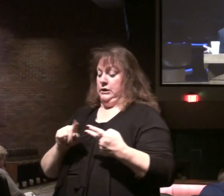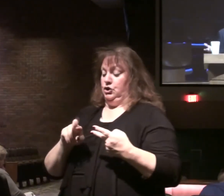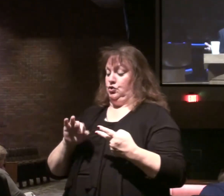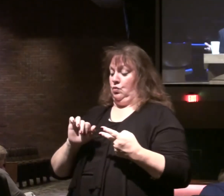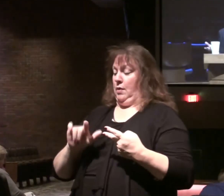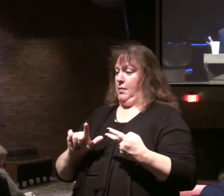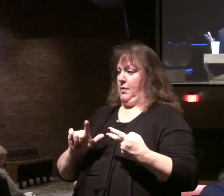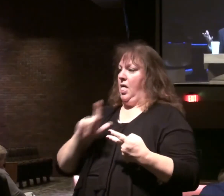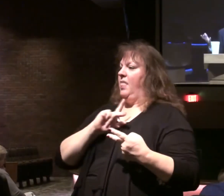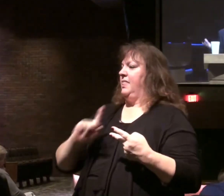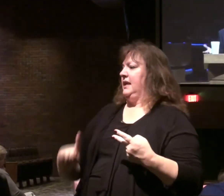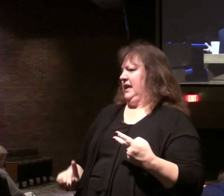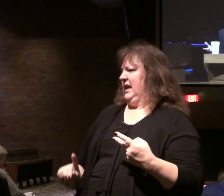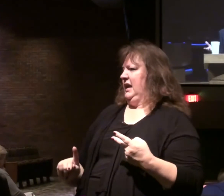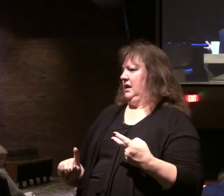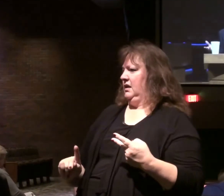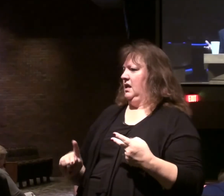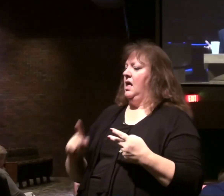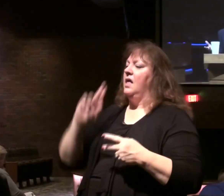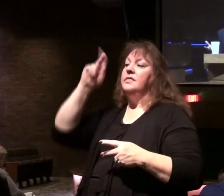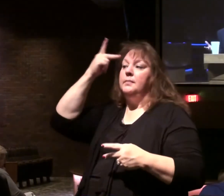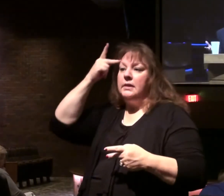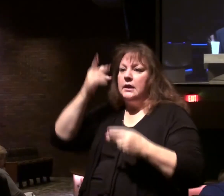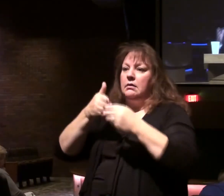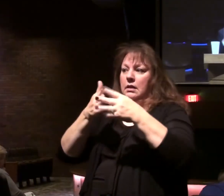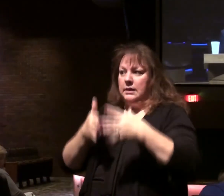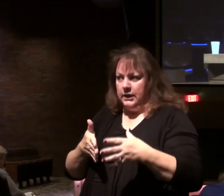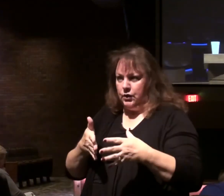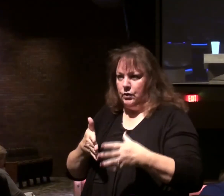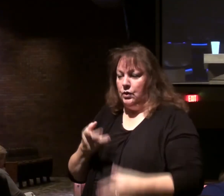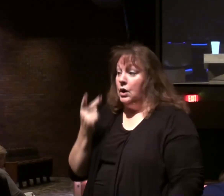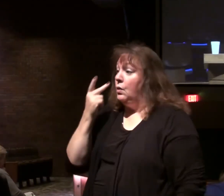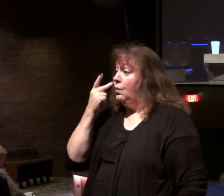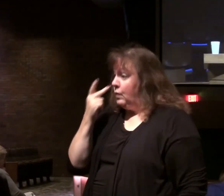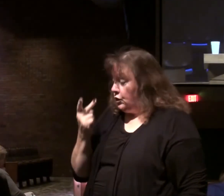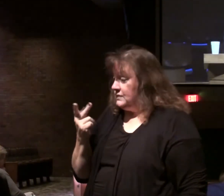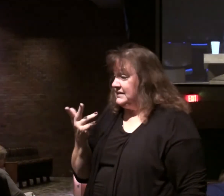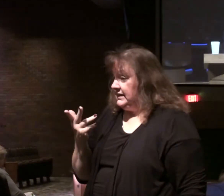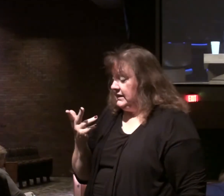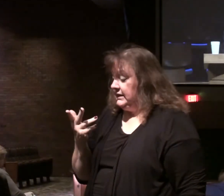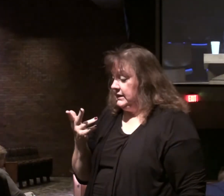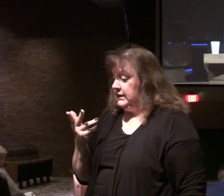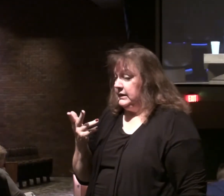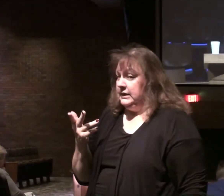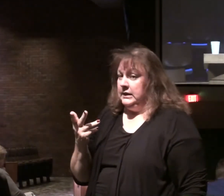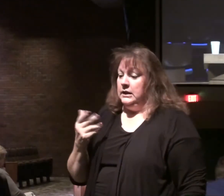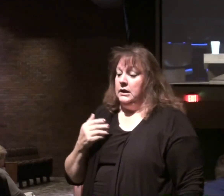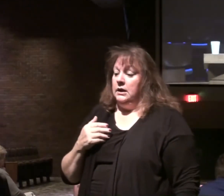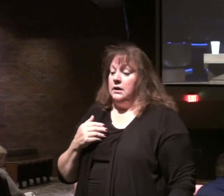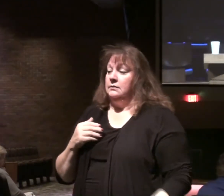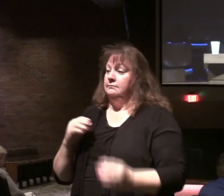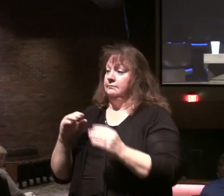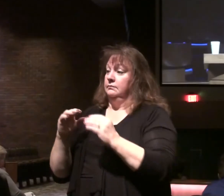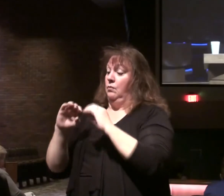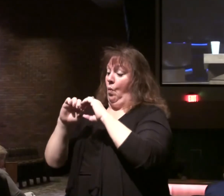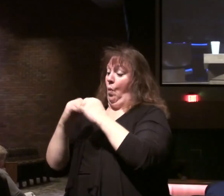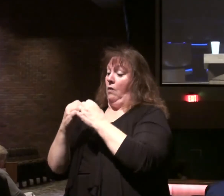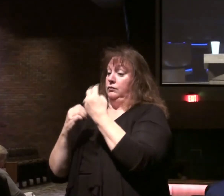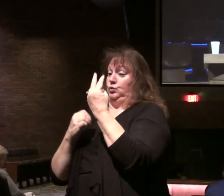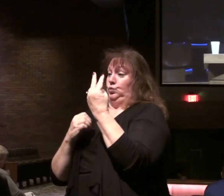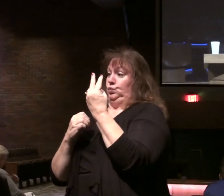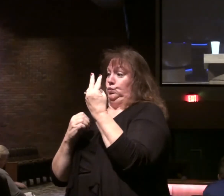He's the governor. But he's the political leader. And what you see here. We have the two offices in Israel.